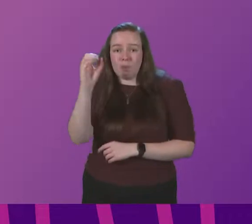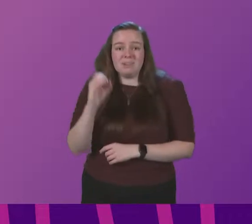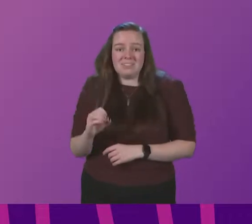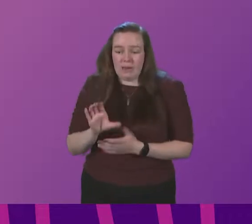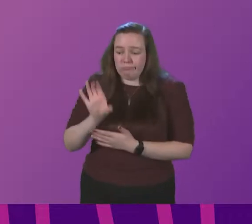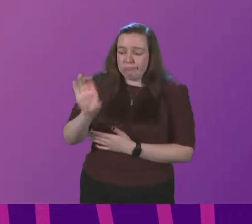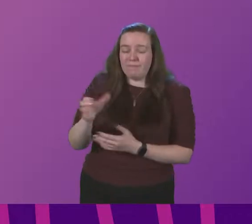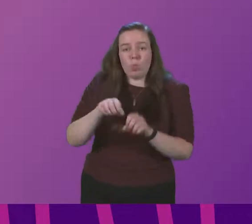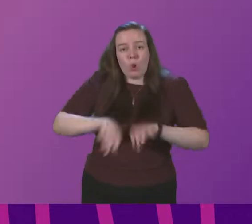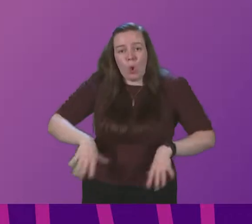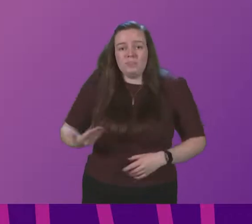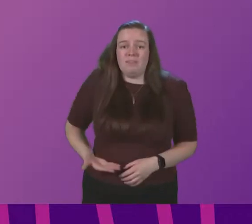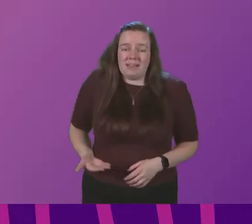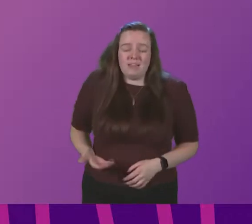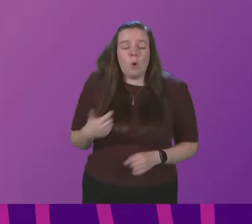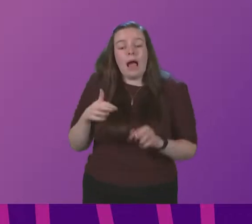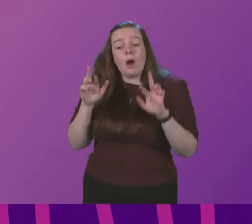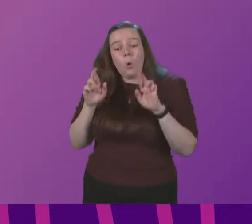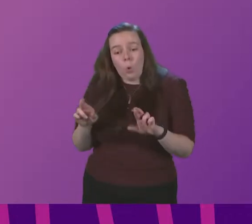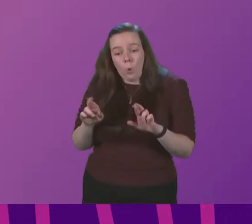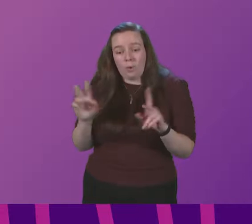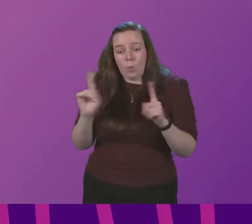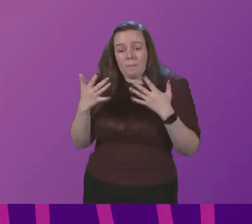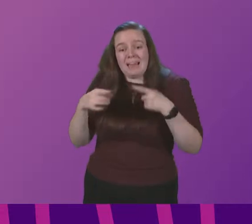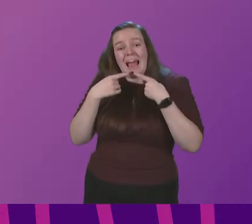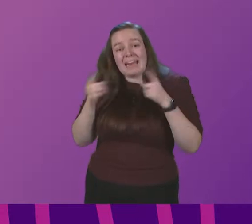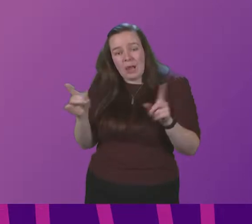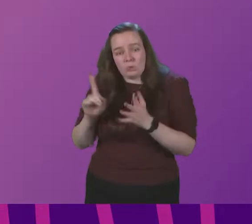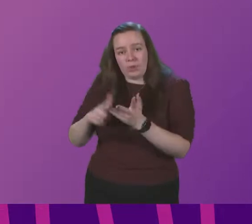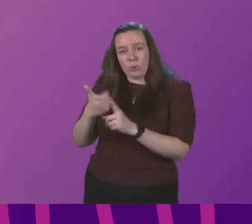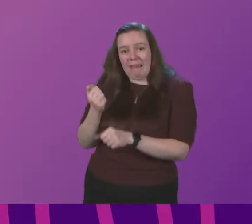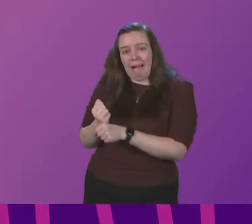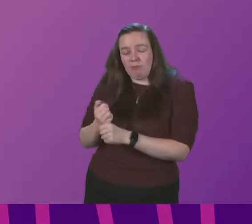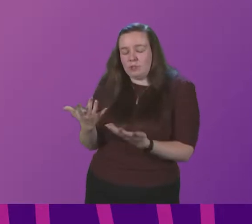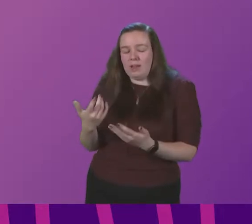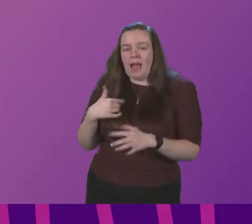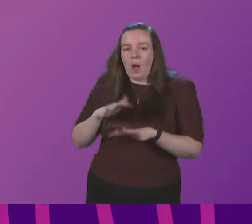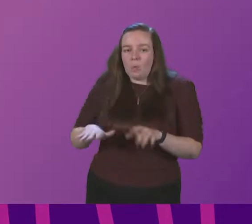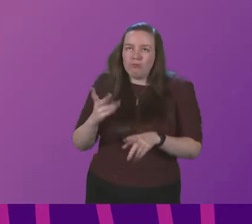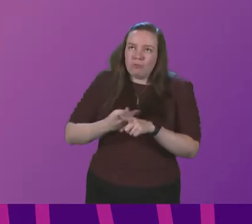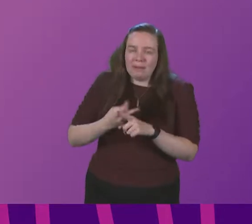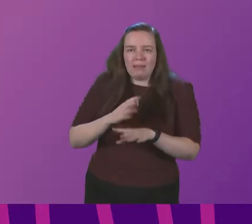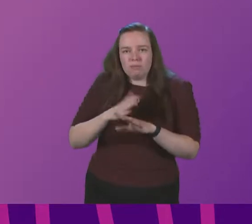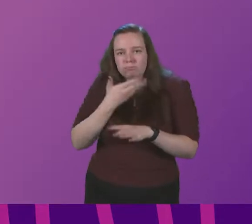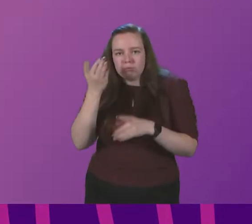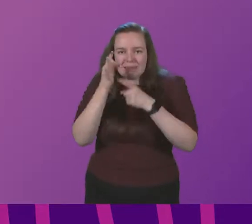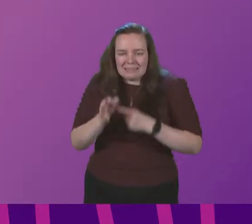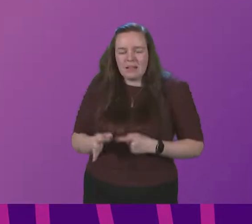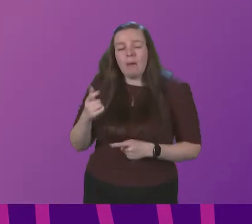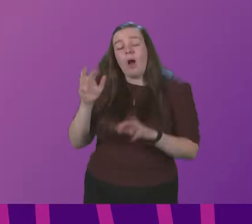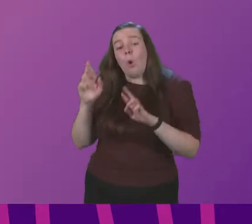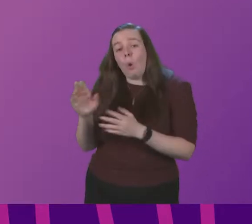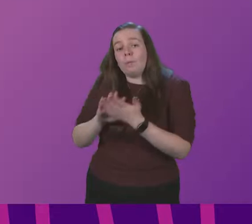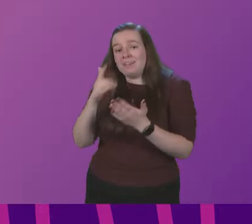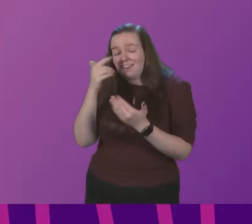losses of business so I hope that what is being announced by the UK government today I will not repeat what I have said about not knowing the detail of that I hope that allows us to go